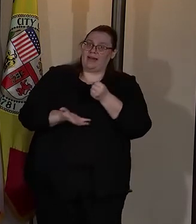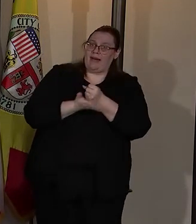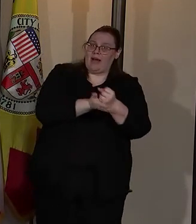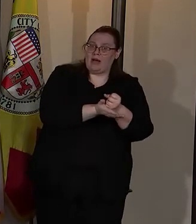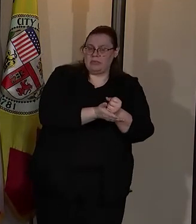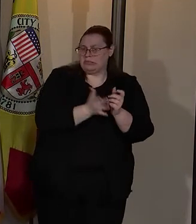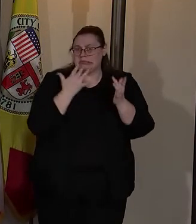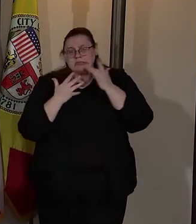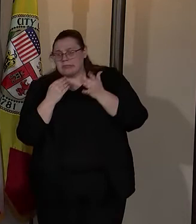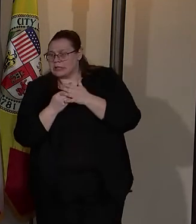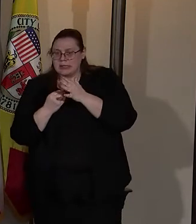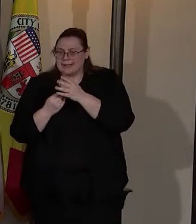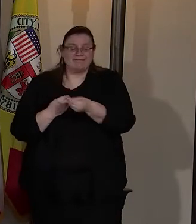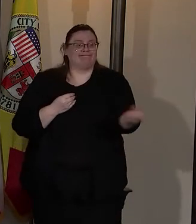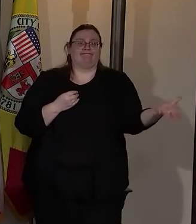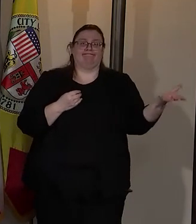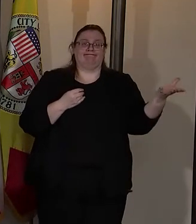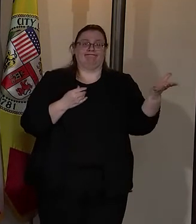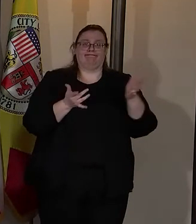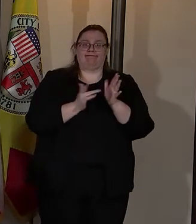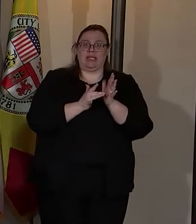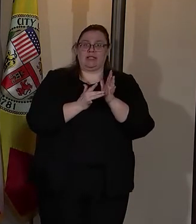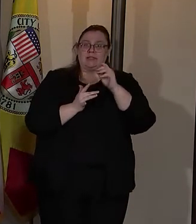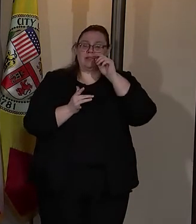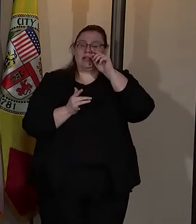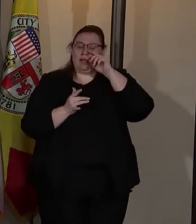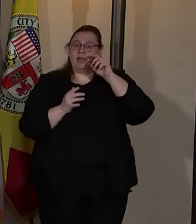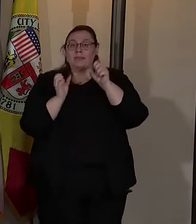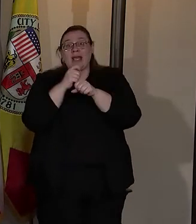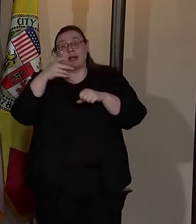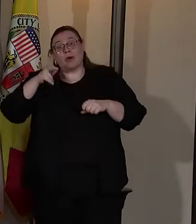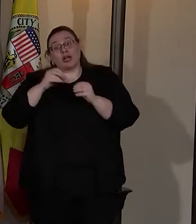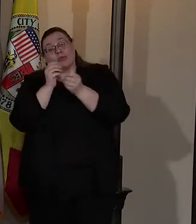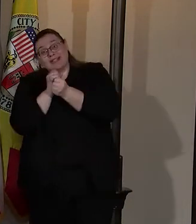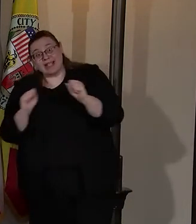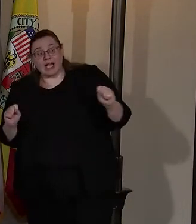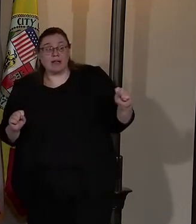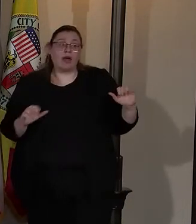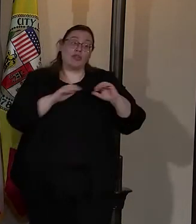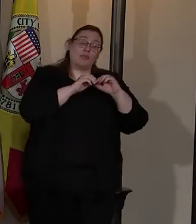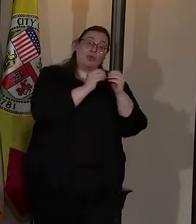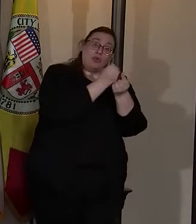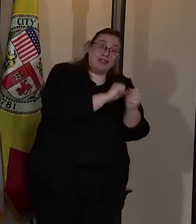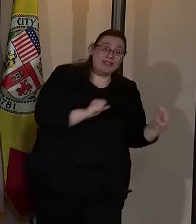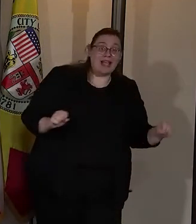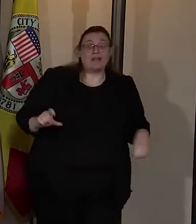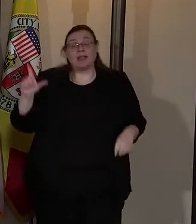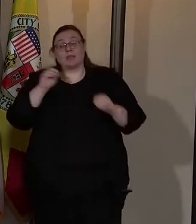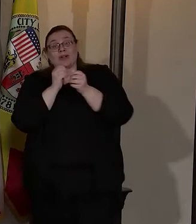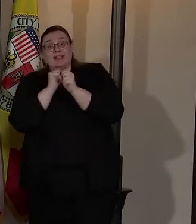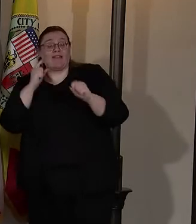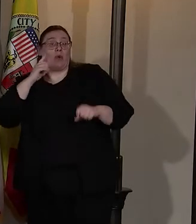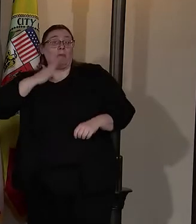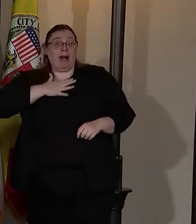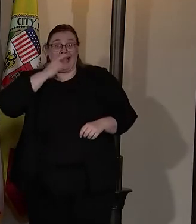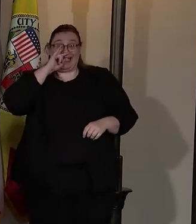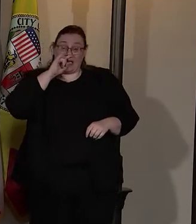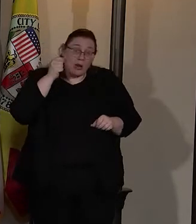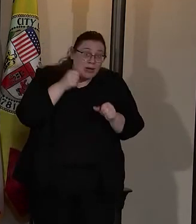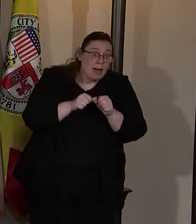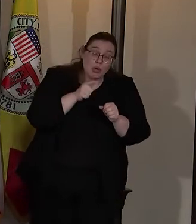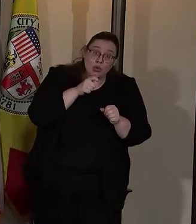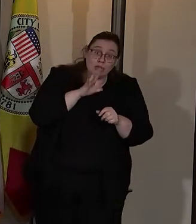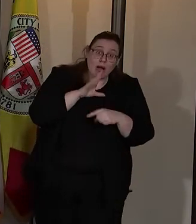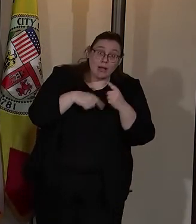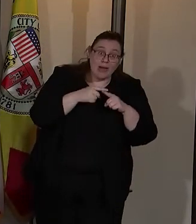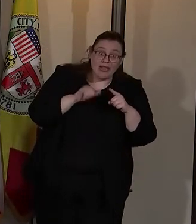find the money to fill them. They've made the parks safe, made the pool safe, they made the library safe for my kids, and these are gang members talking